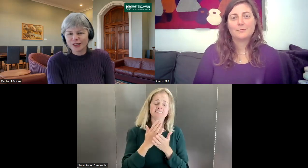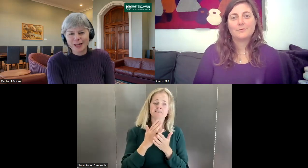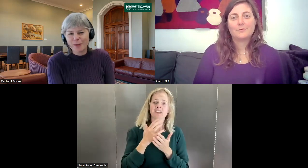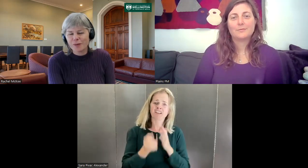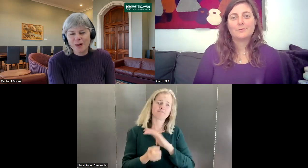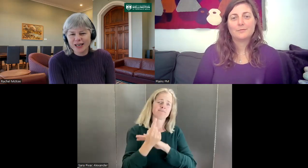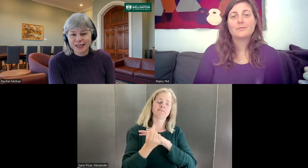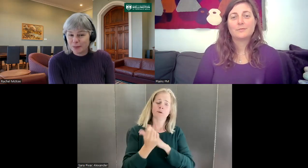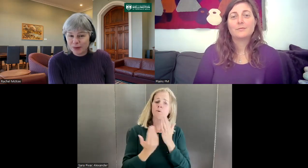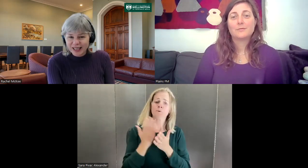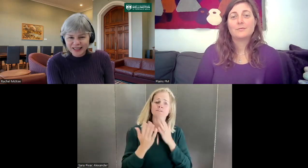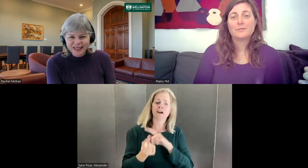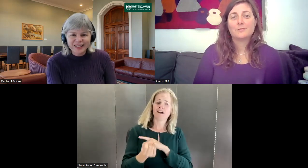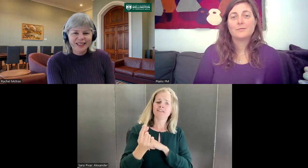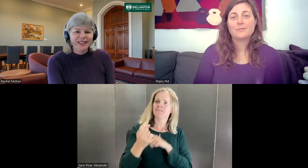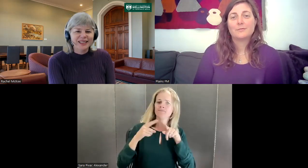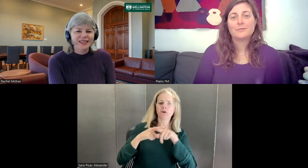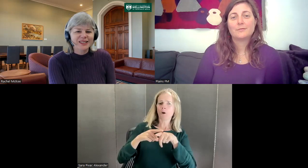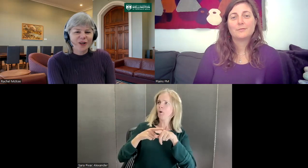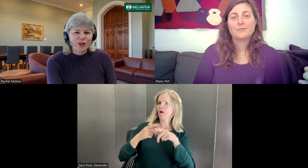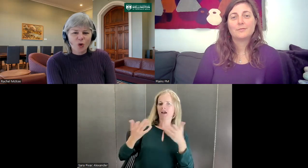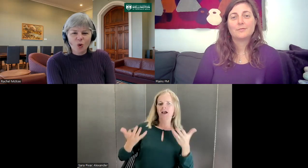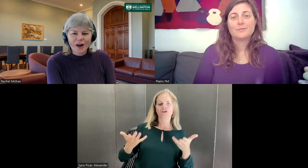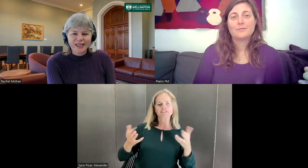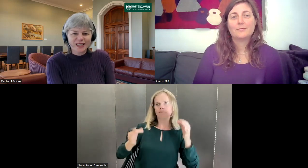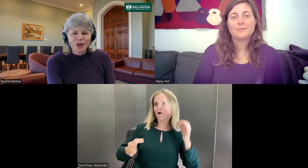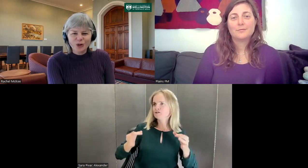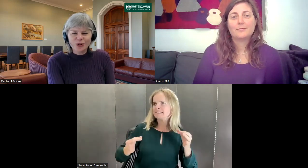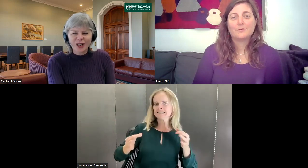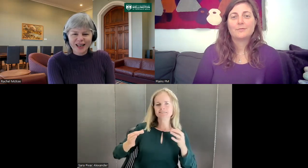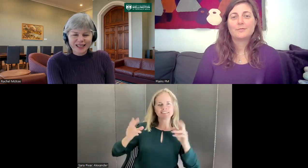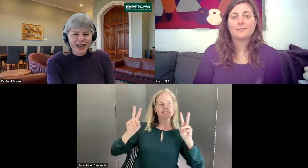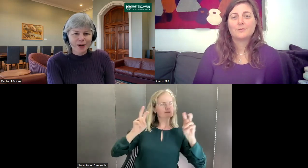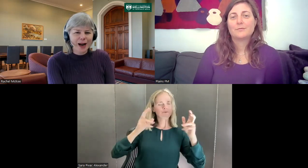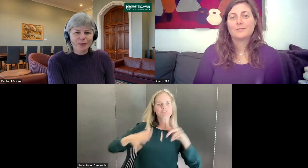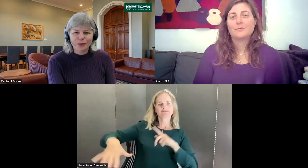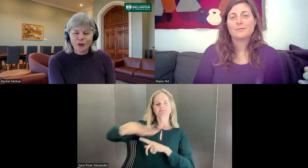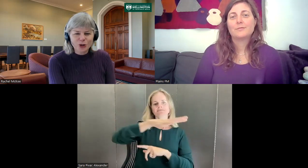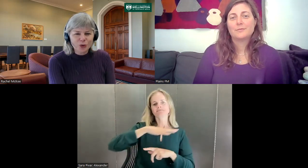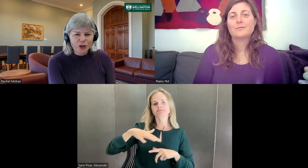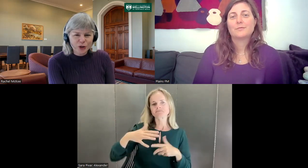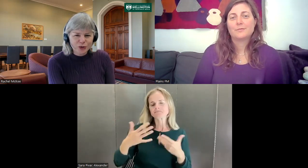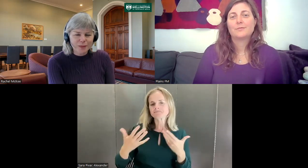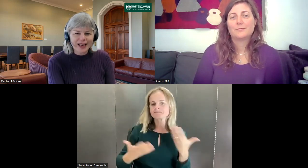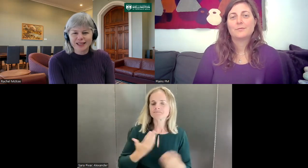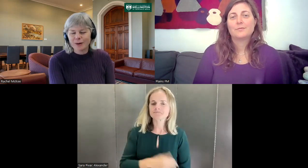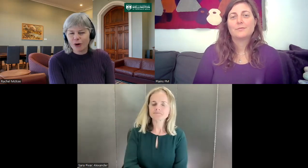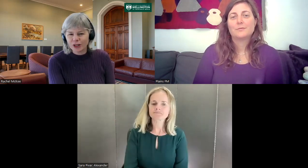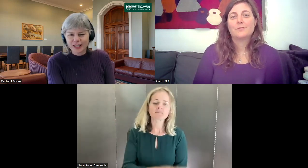and some of them might disappear. So there's always new signs coming up, you know, to do with new domains like politics